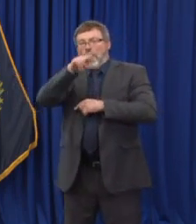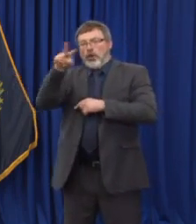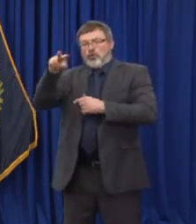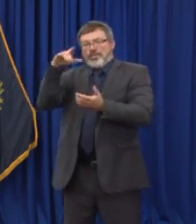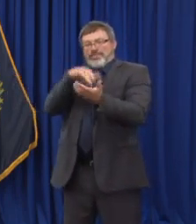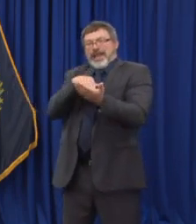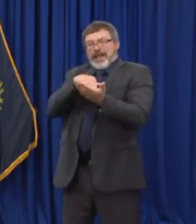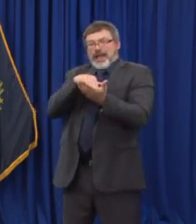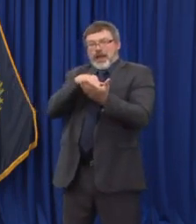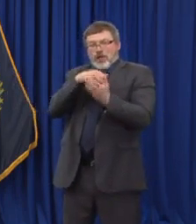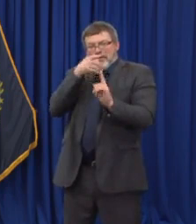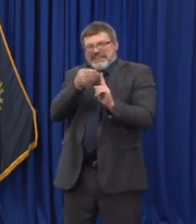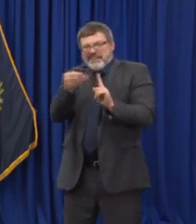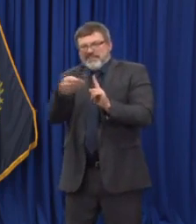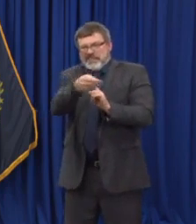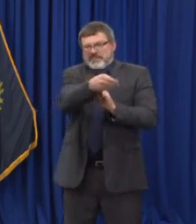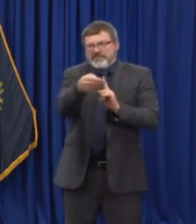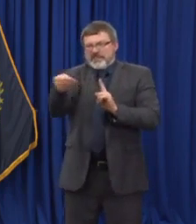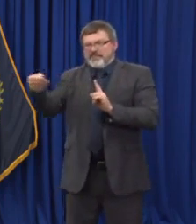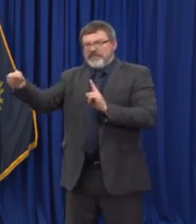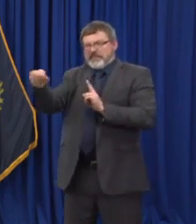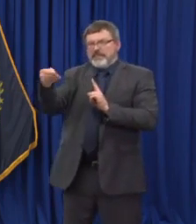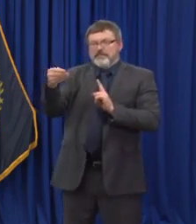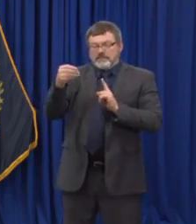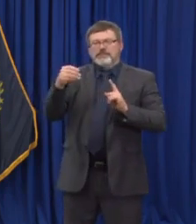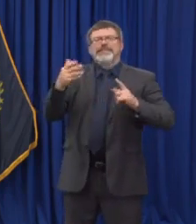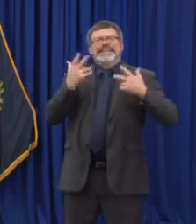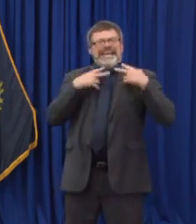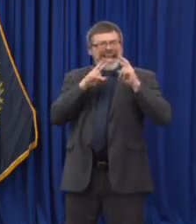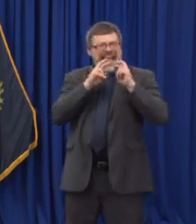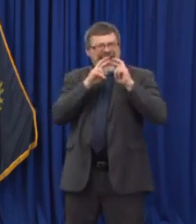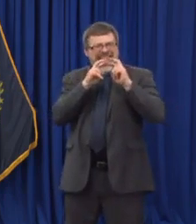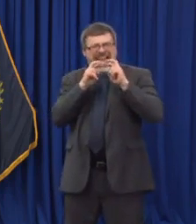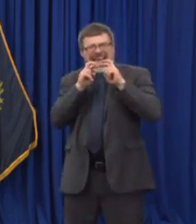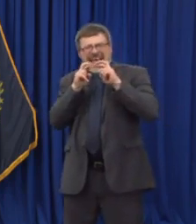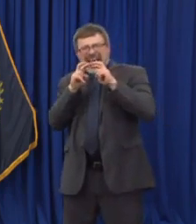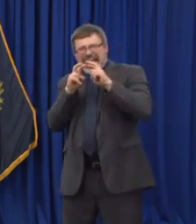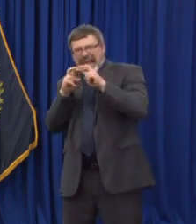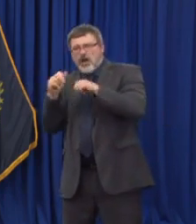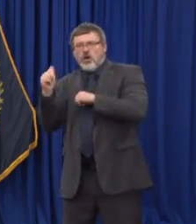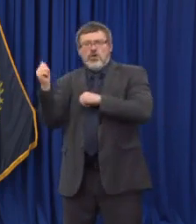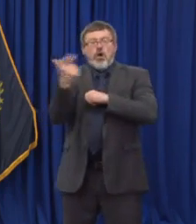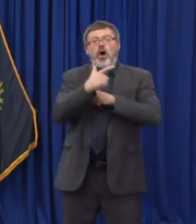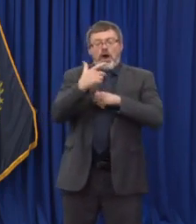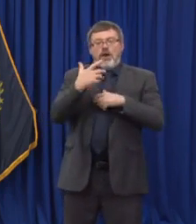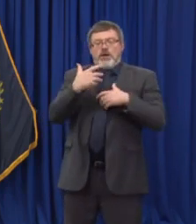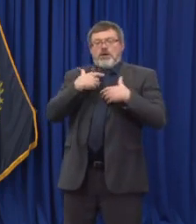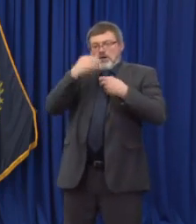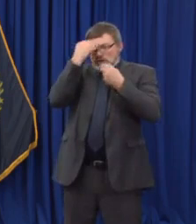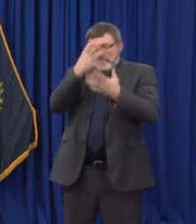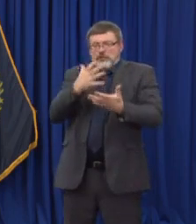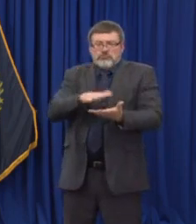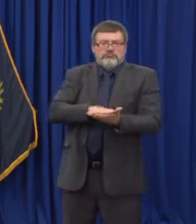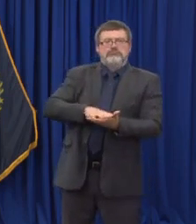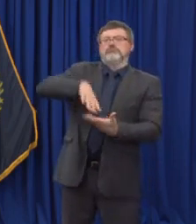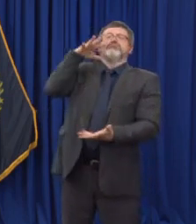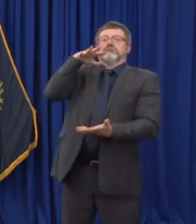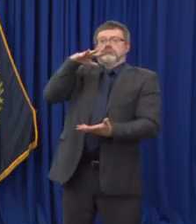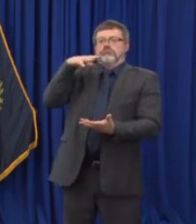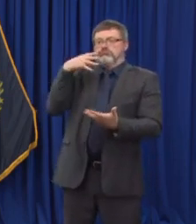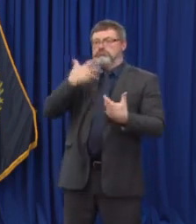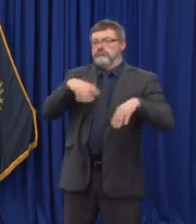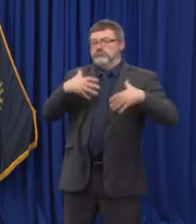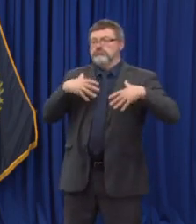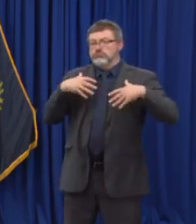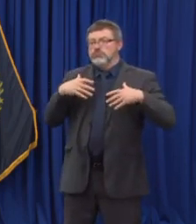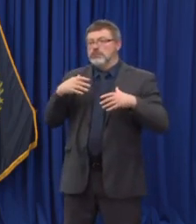to maintain a very robust contact tracing operation at the State Health Department and have been able to expand and contract our staff as needed throughout